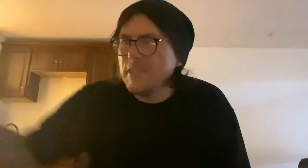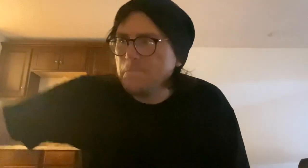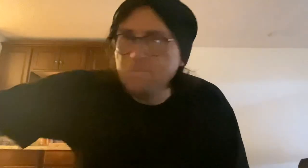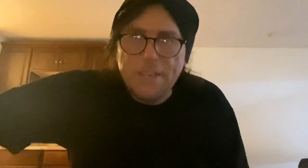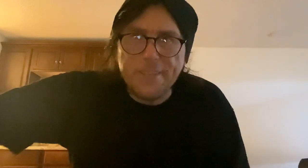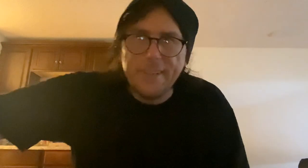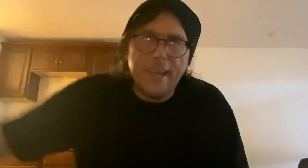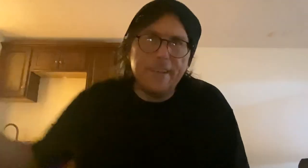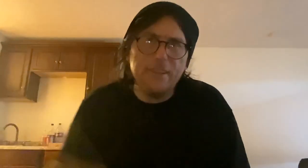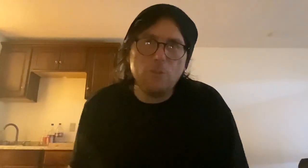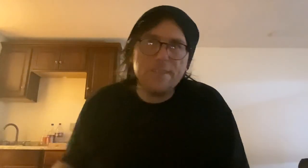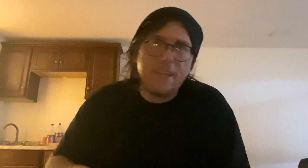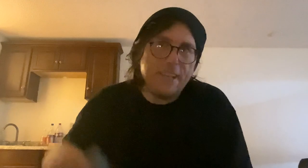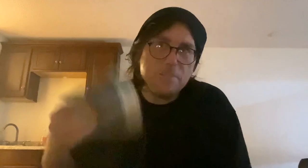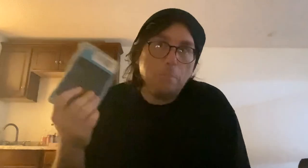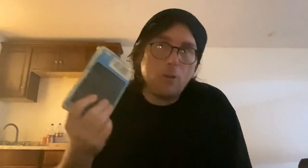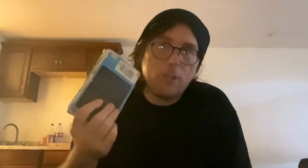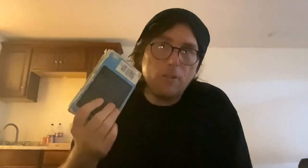It's basically another way of saying it is barcodes.